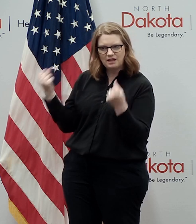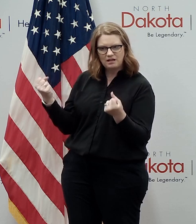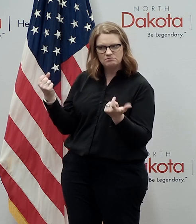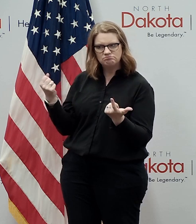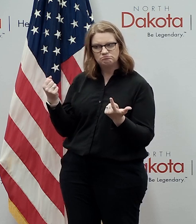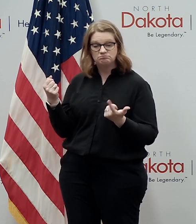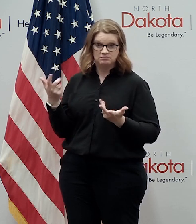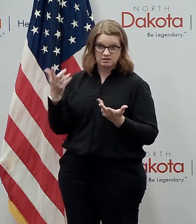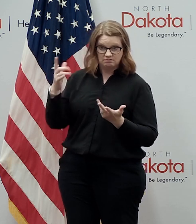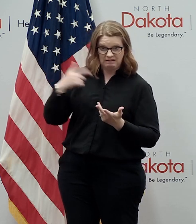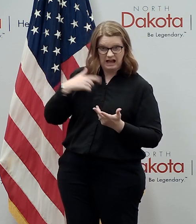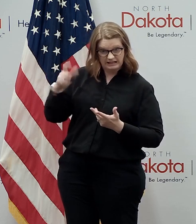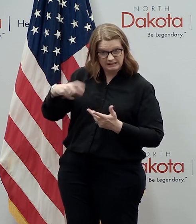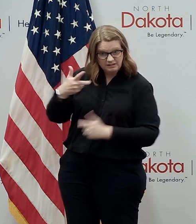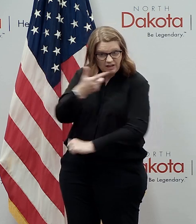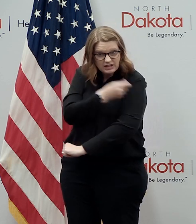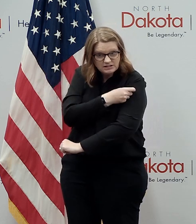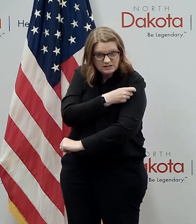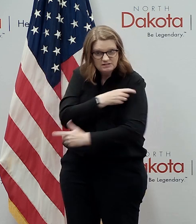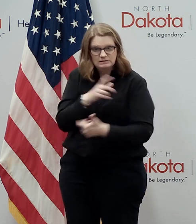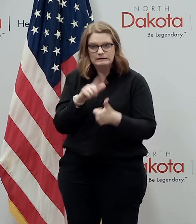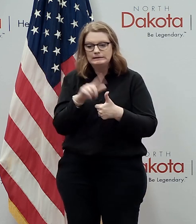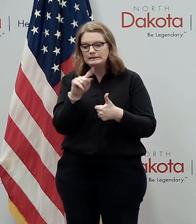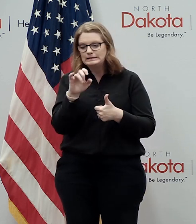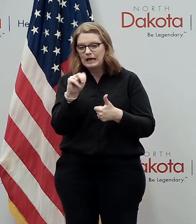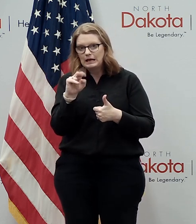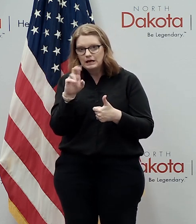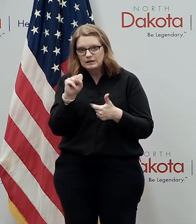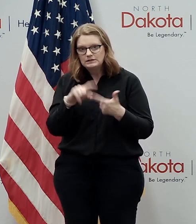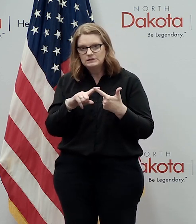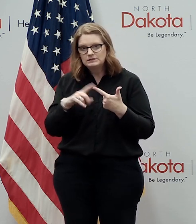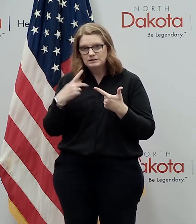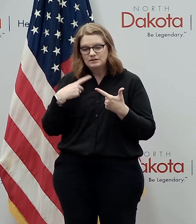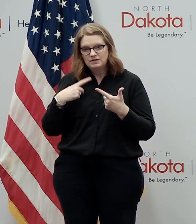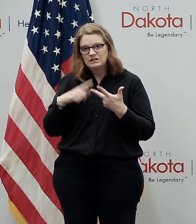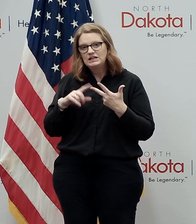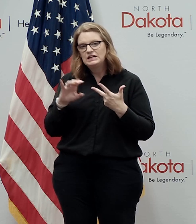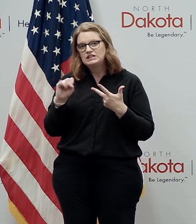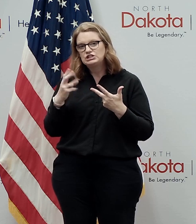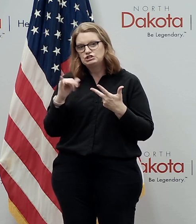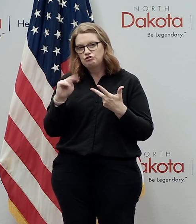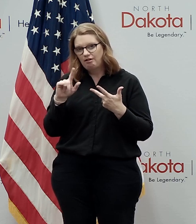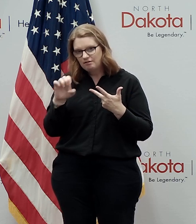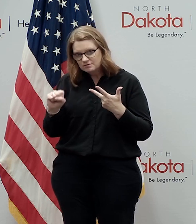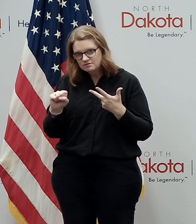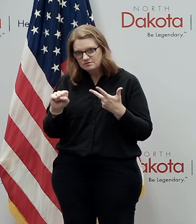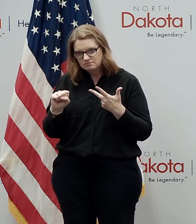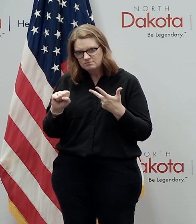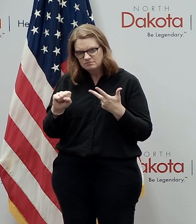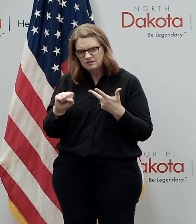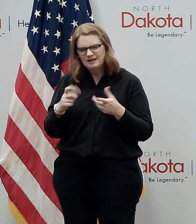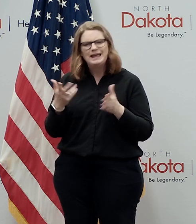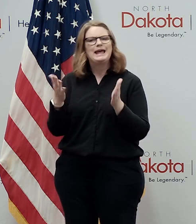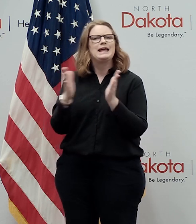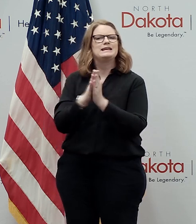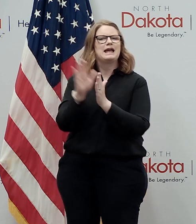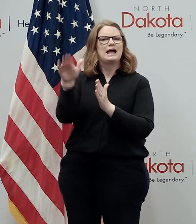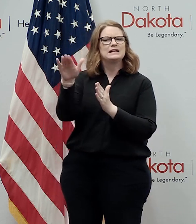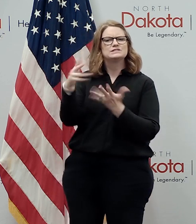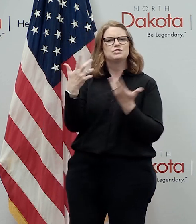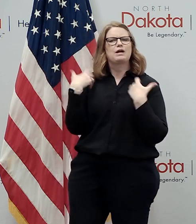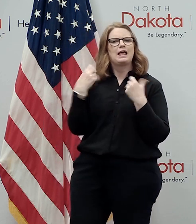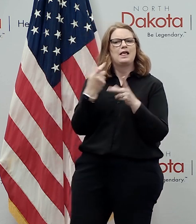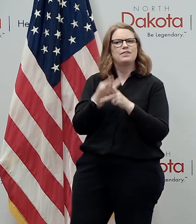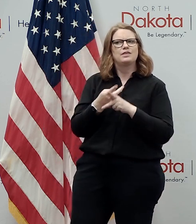their needed vaccines including tetanus pneumococcus and shingles and please speak with your health care